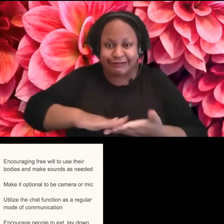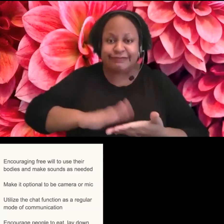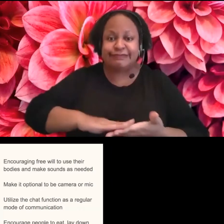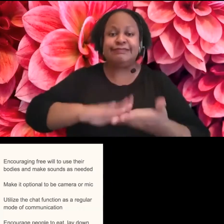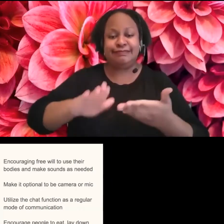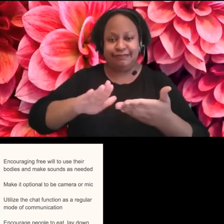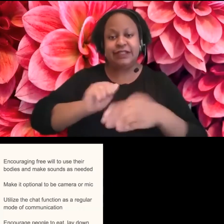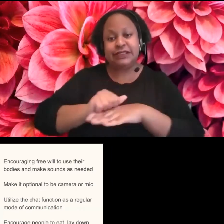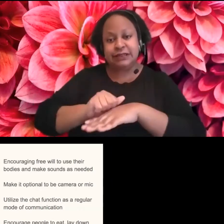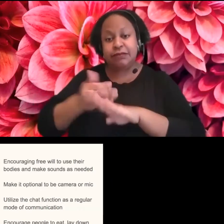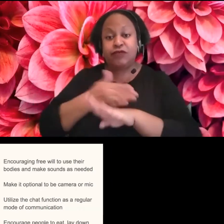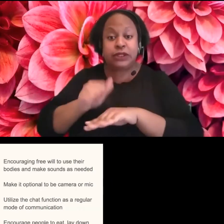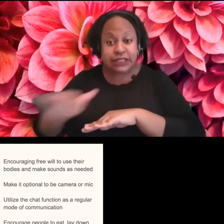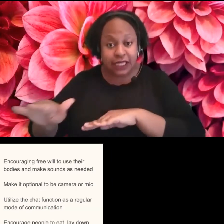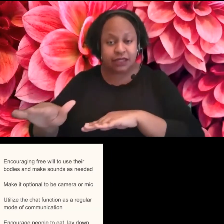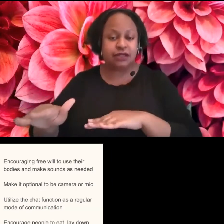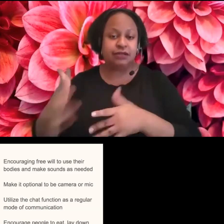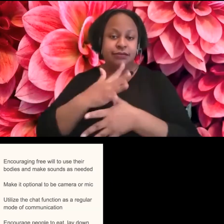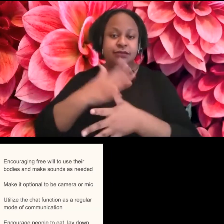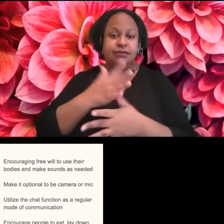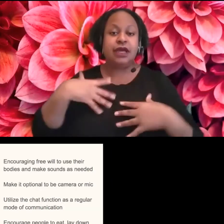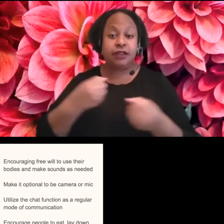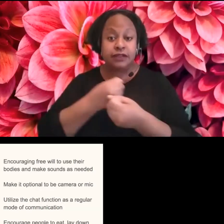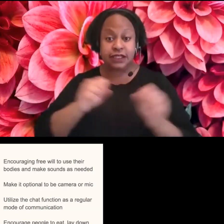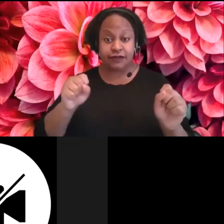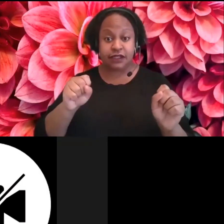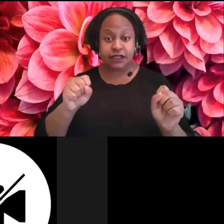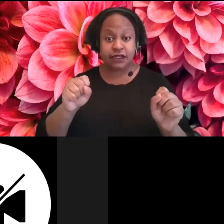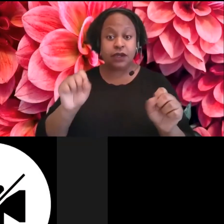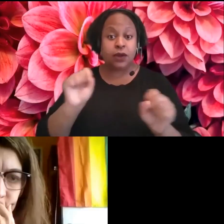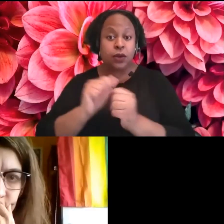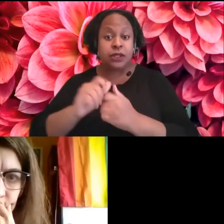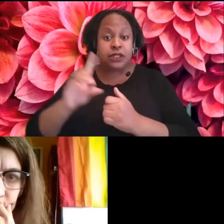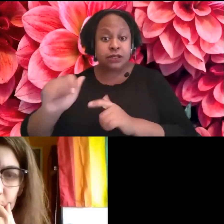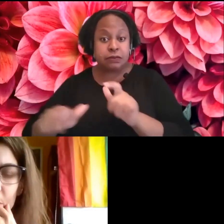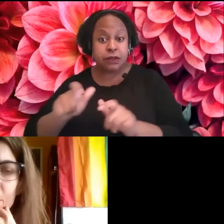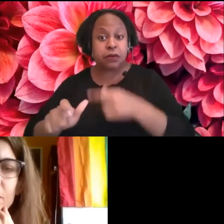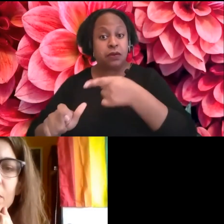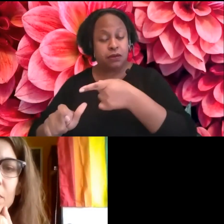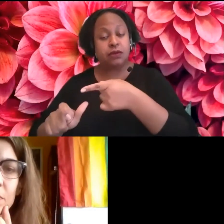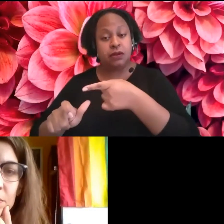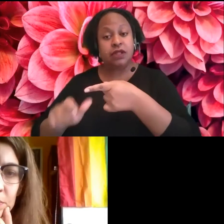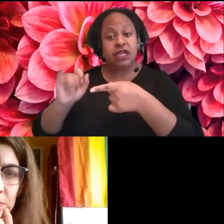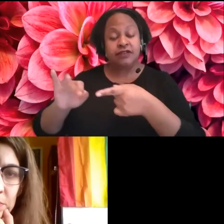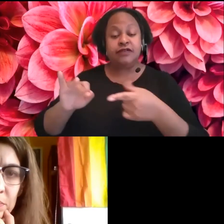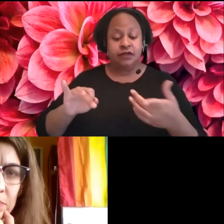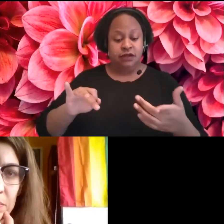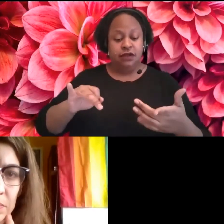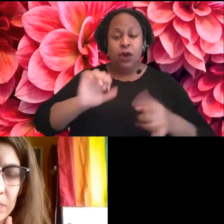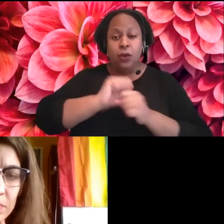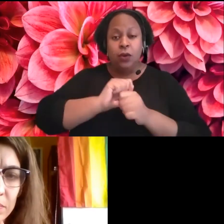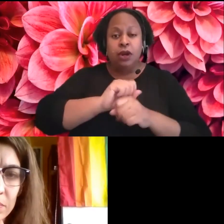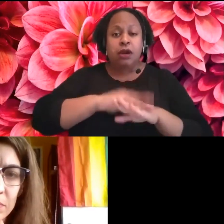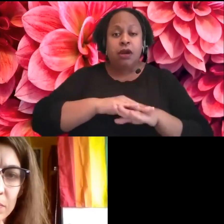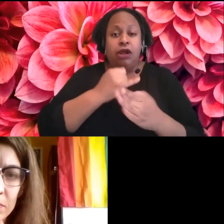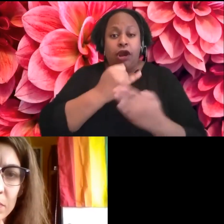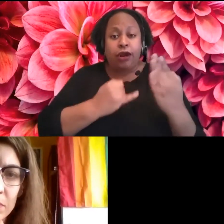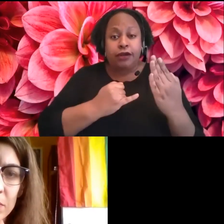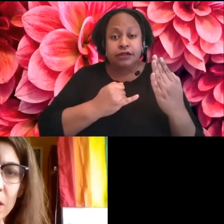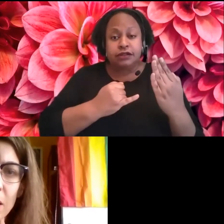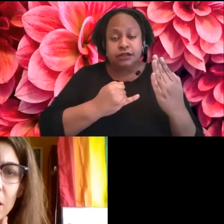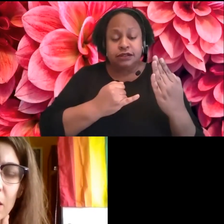everything is okay and safe and healthy, especially working with disabled people. But that's just an example of how people have kind of been working with it.